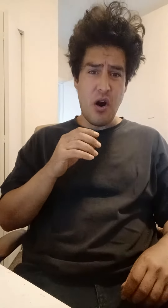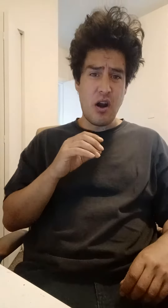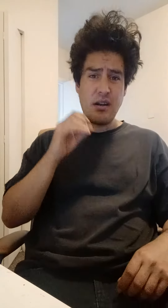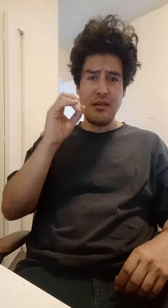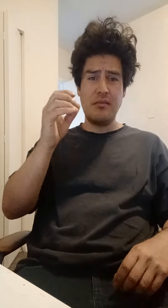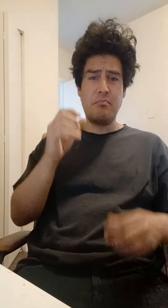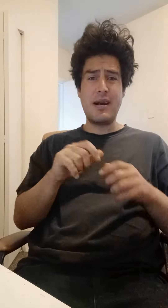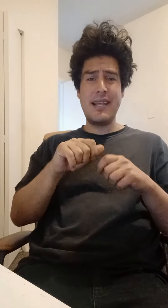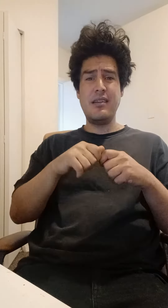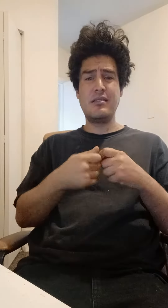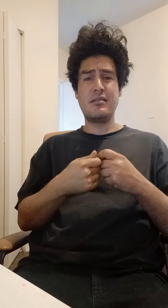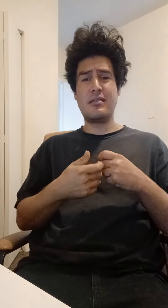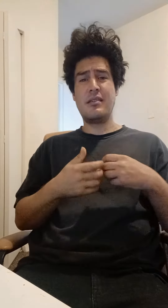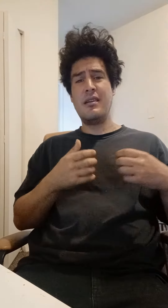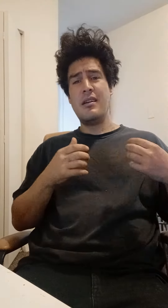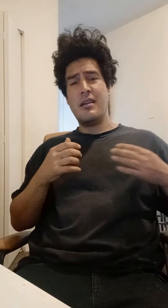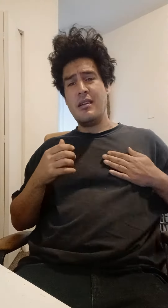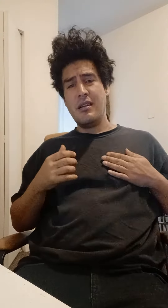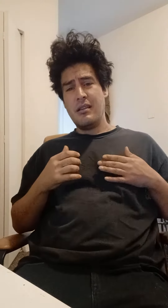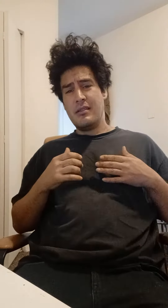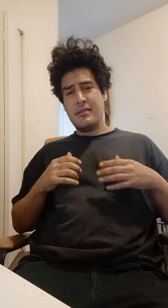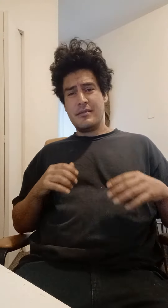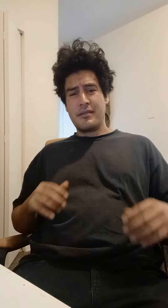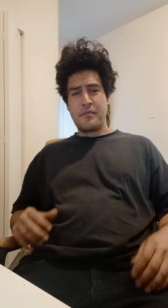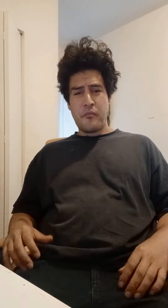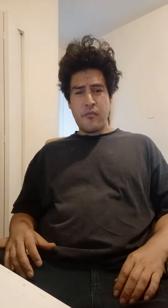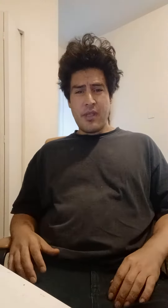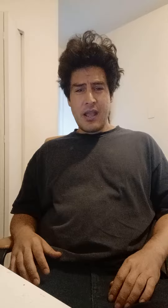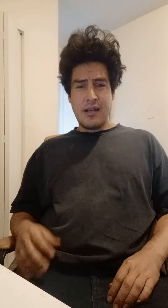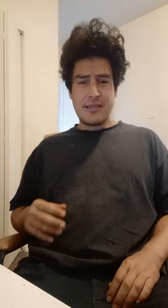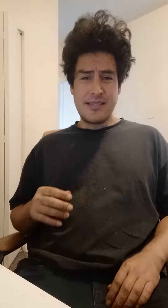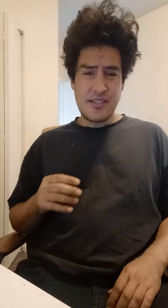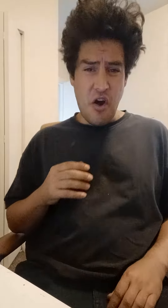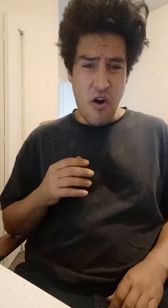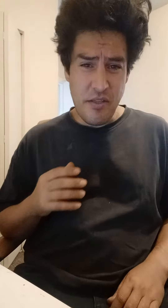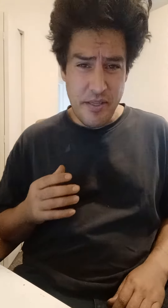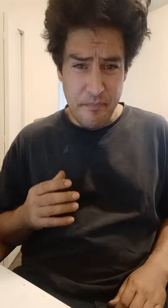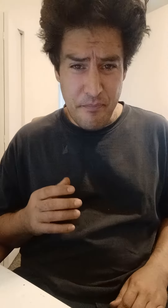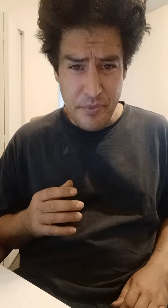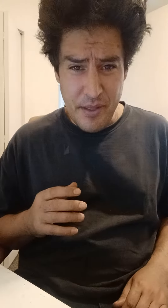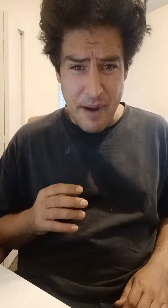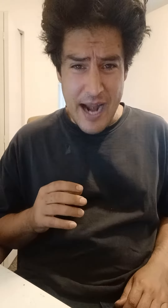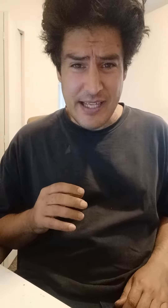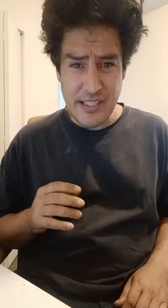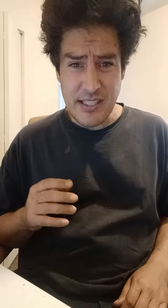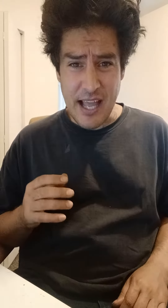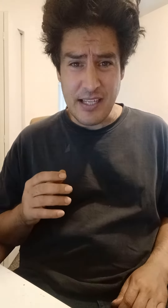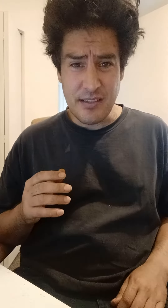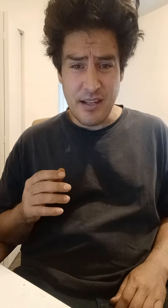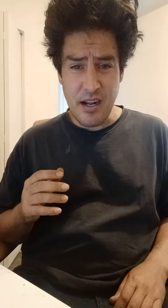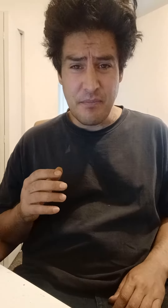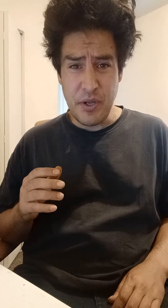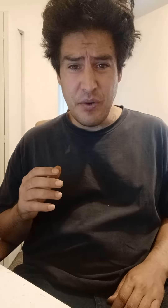heart money because the heart the the body is just like a computer